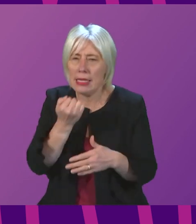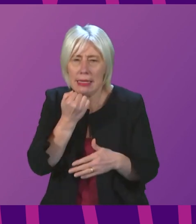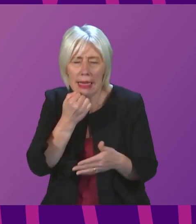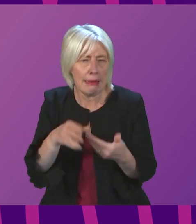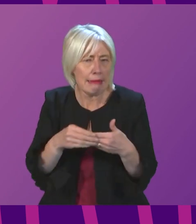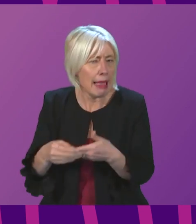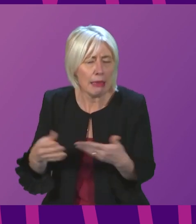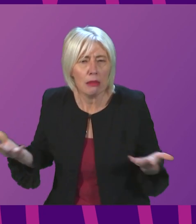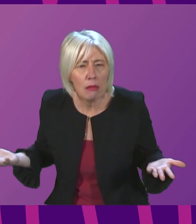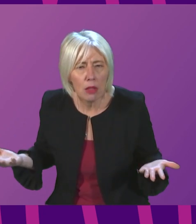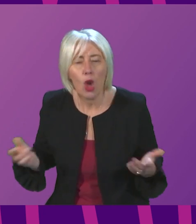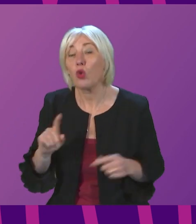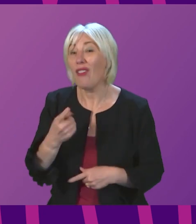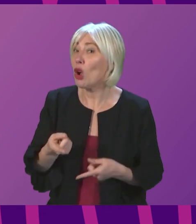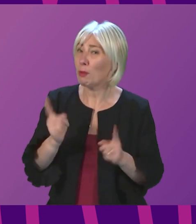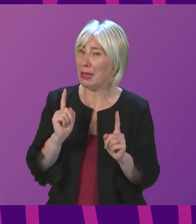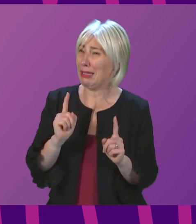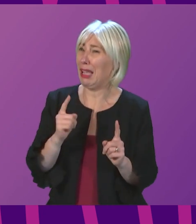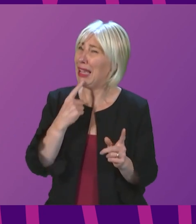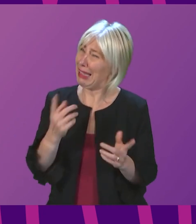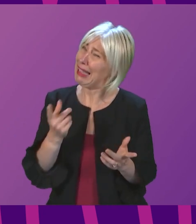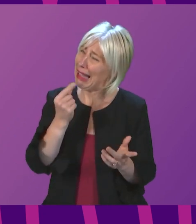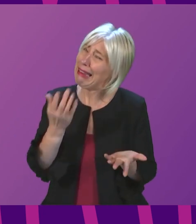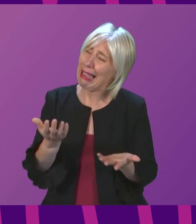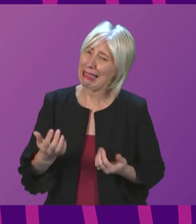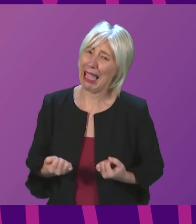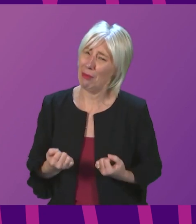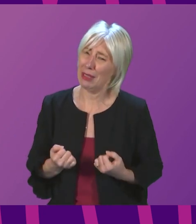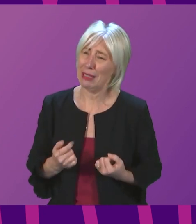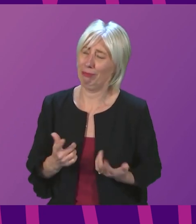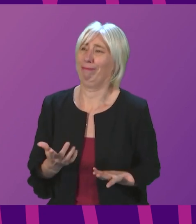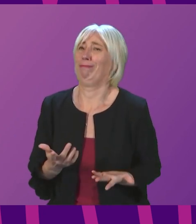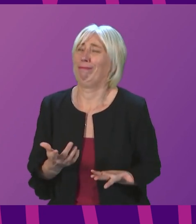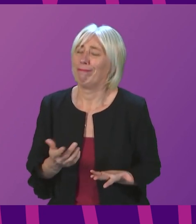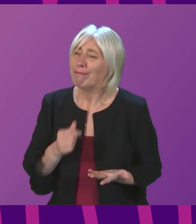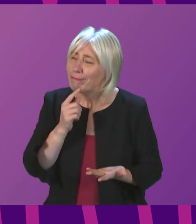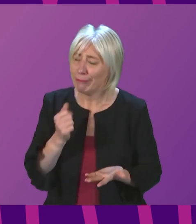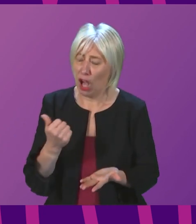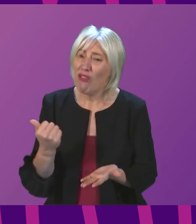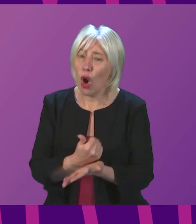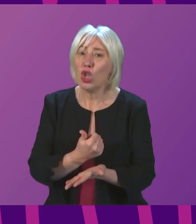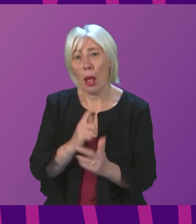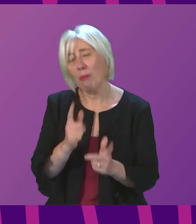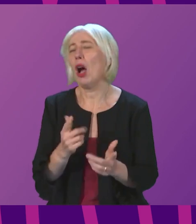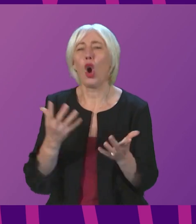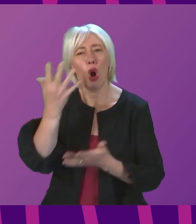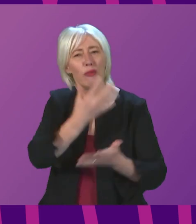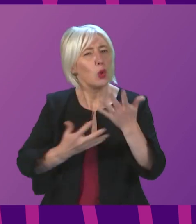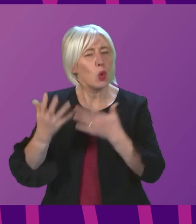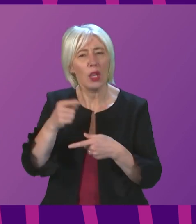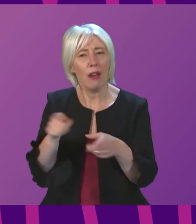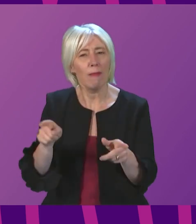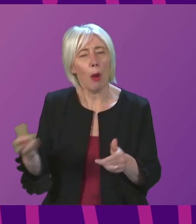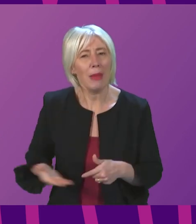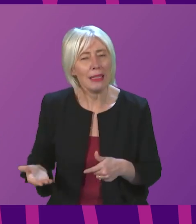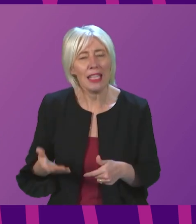Minister accept that this is, at the very least, unfortunate. It is causing confusion. And what the businesses need